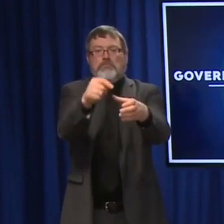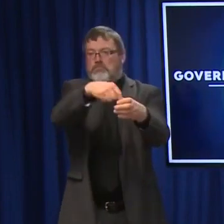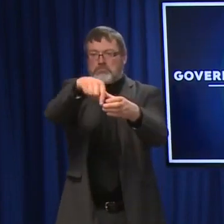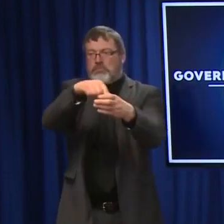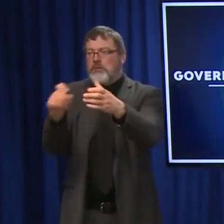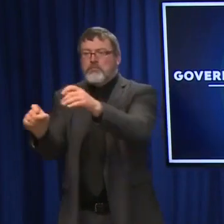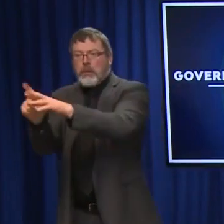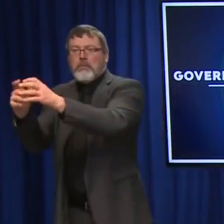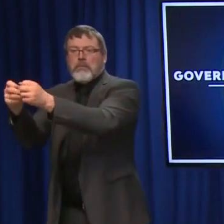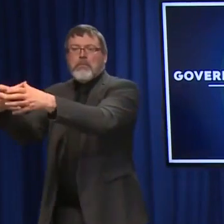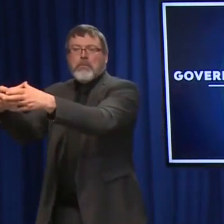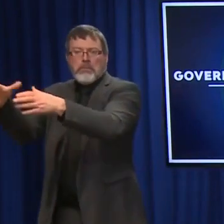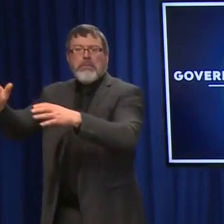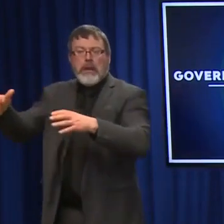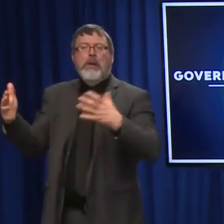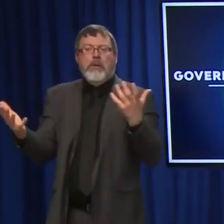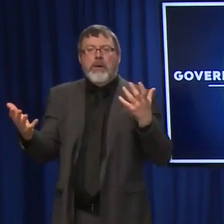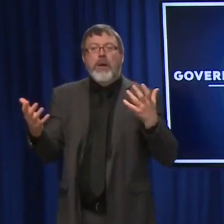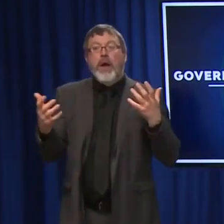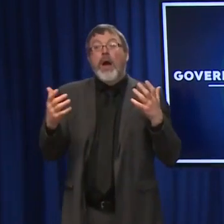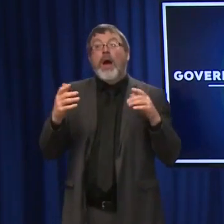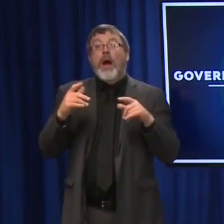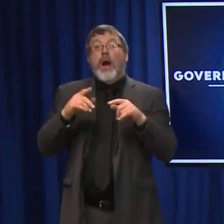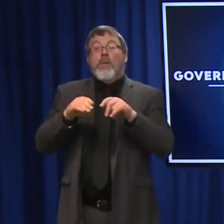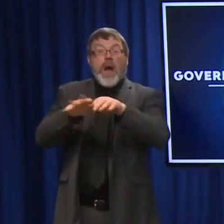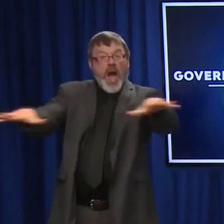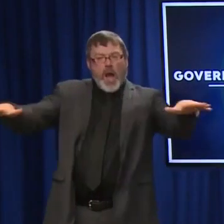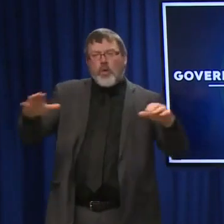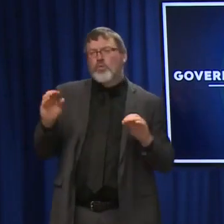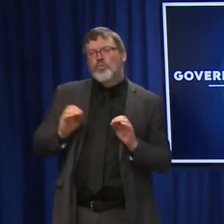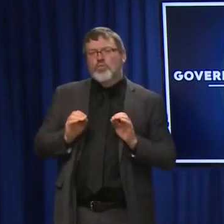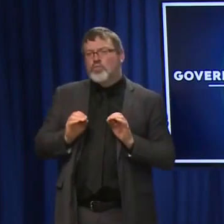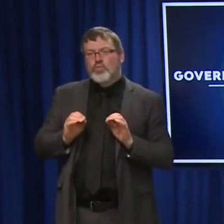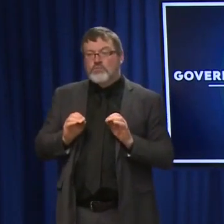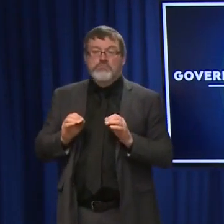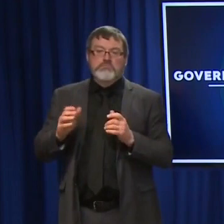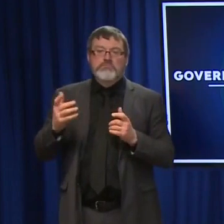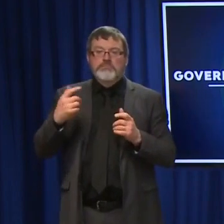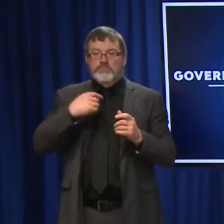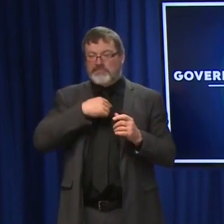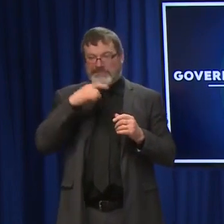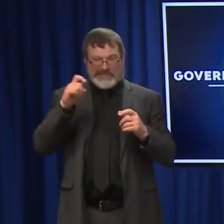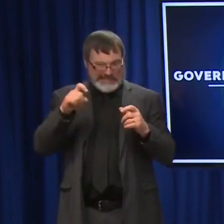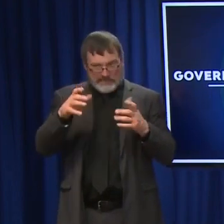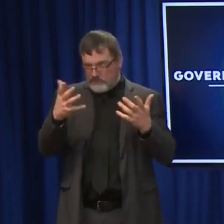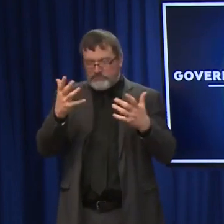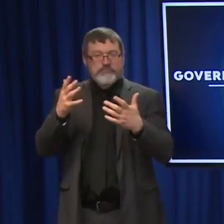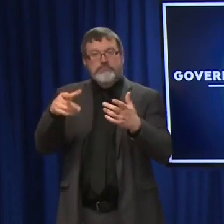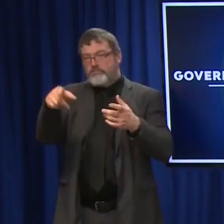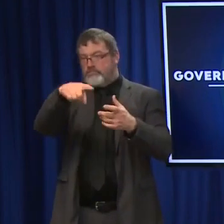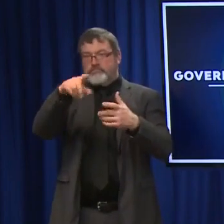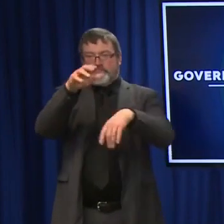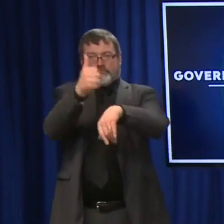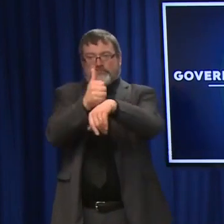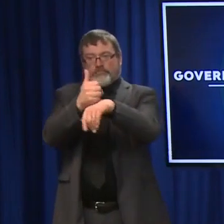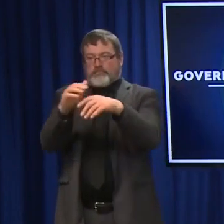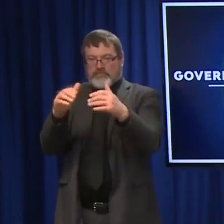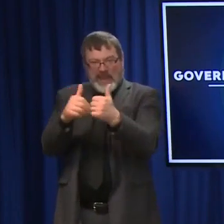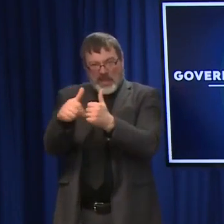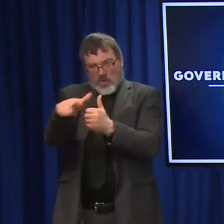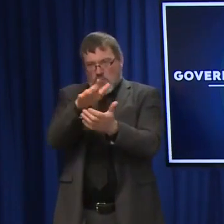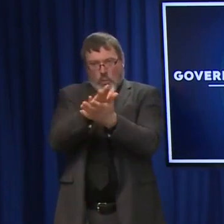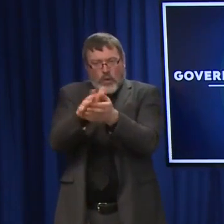classroom, and eventually, for the most part, they roll back in. They get better and they come back in. And schools are managing it pretty darn well.